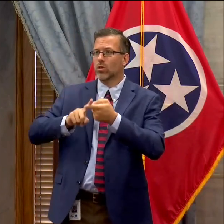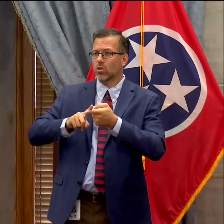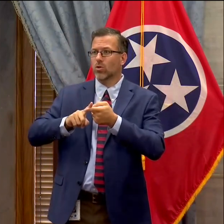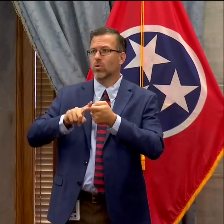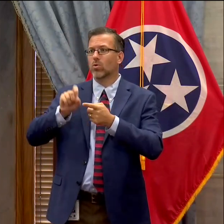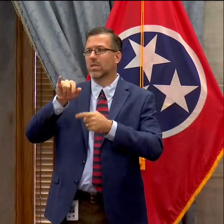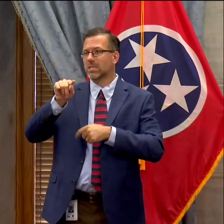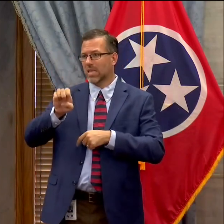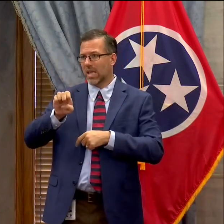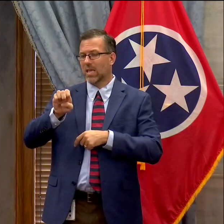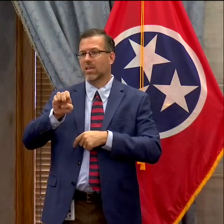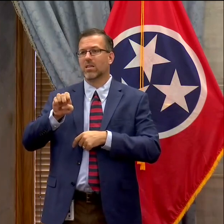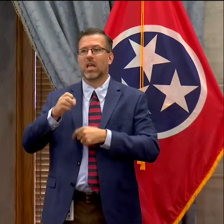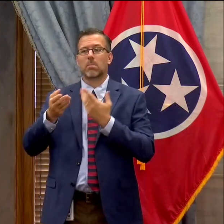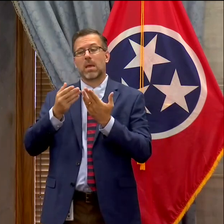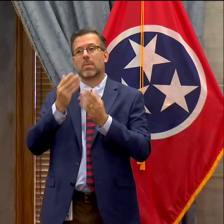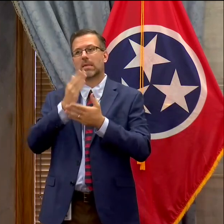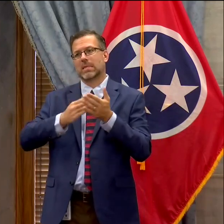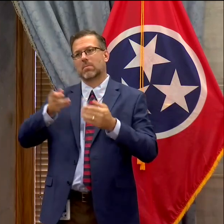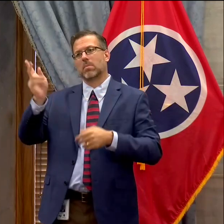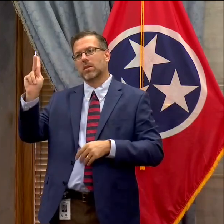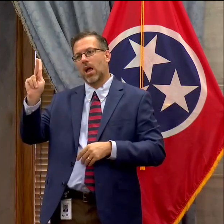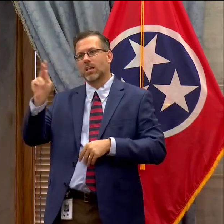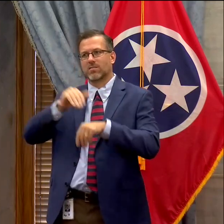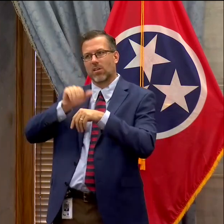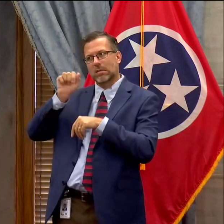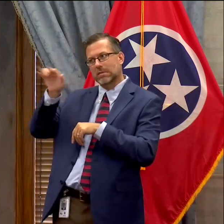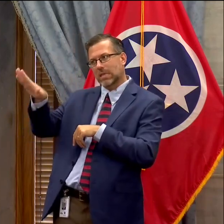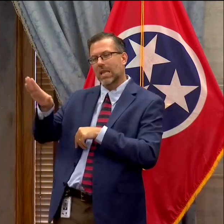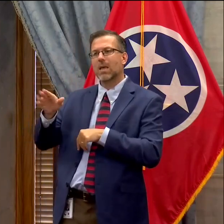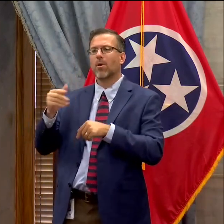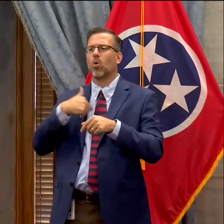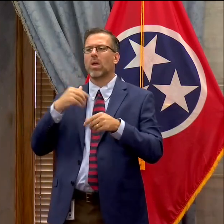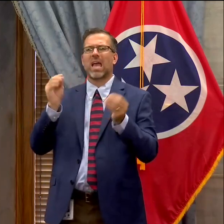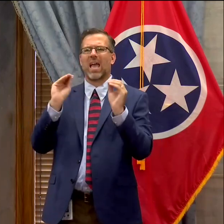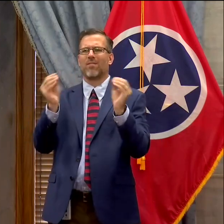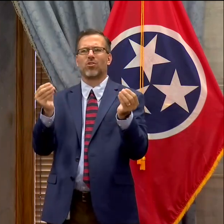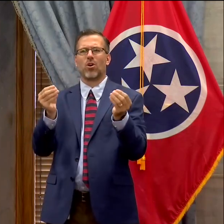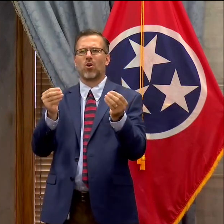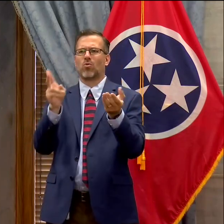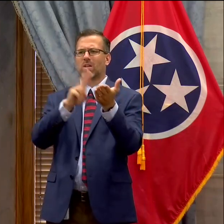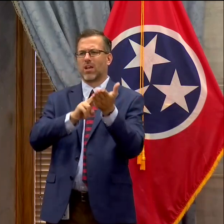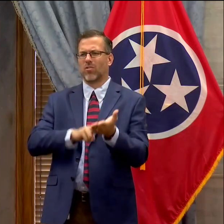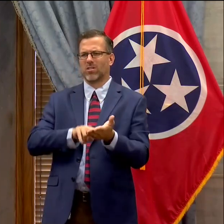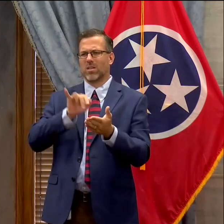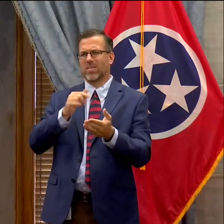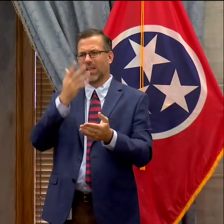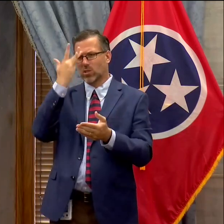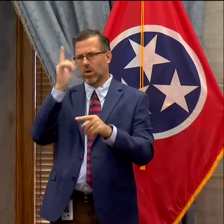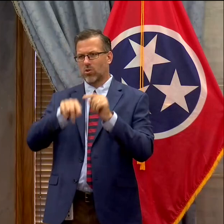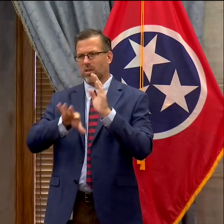Knoxville uh that we might send specimen there uh but there are no contracts uh so that's why you can't find them.